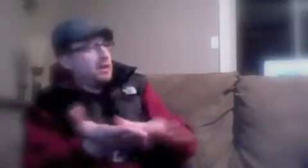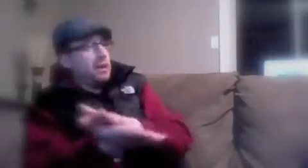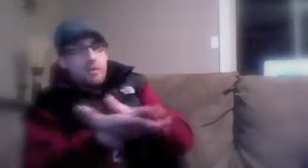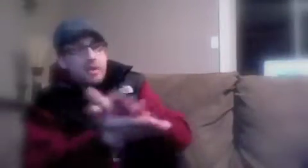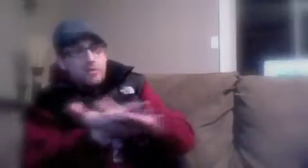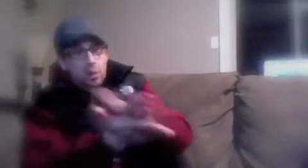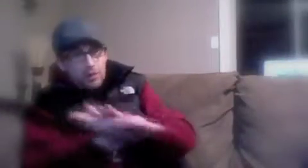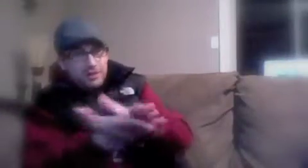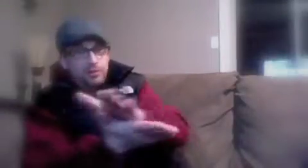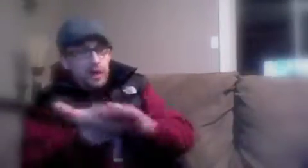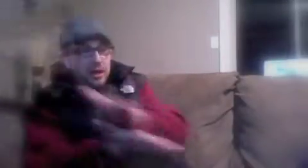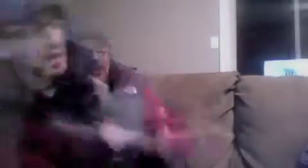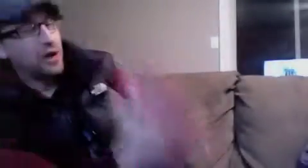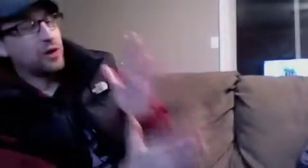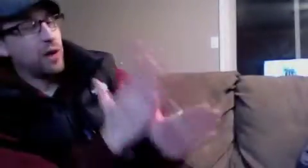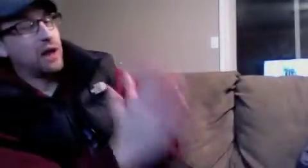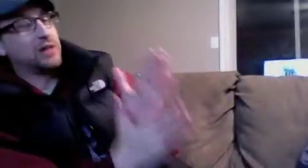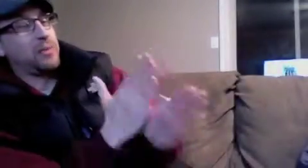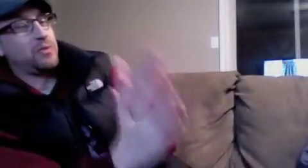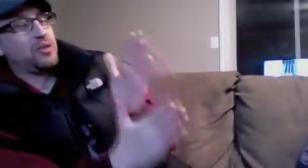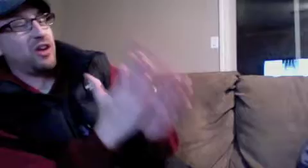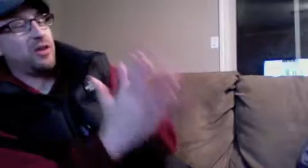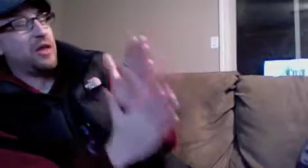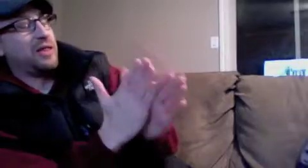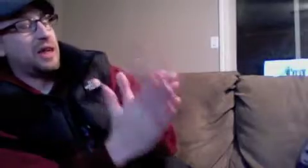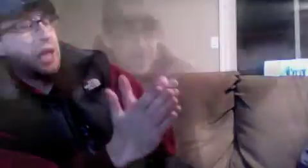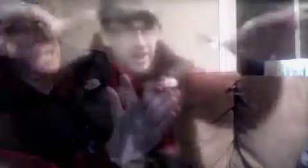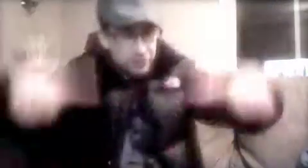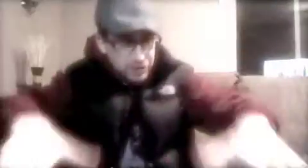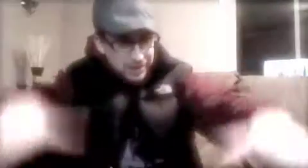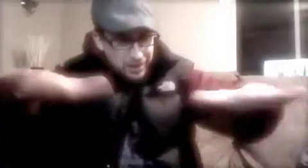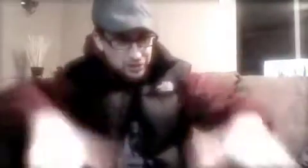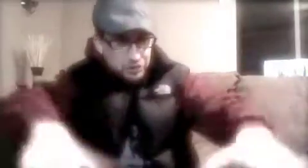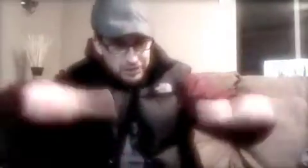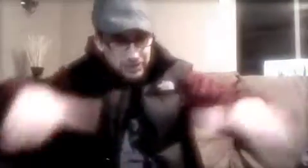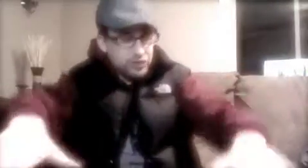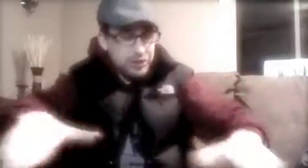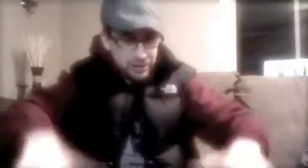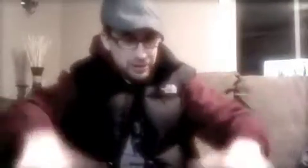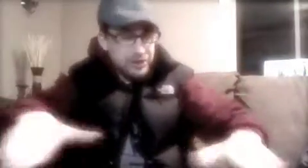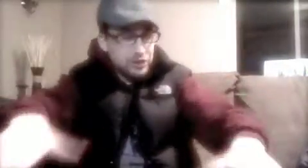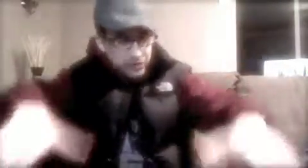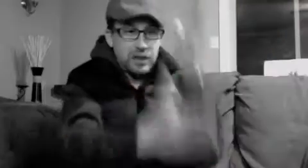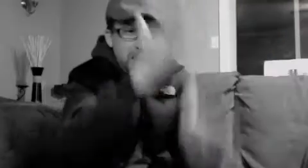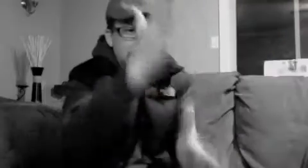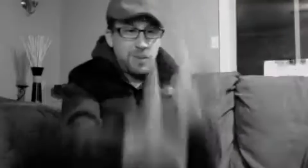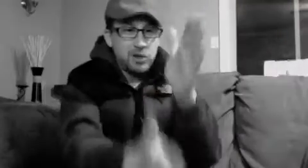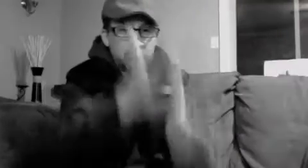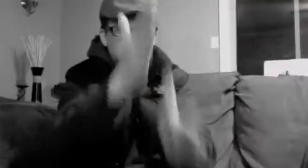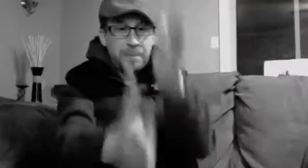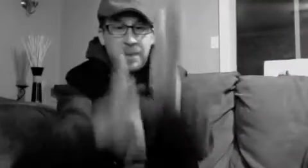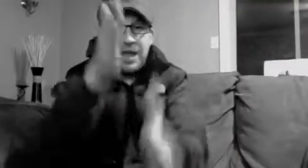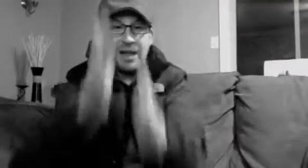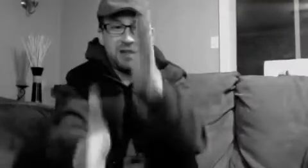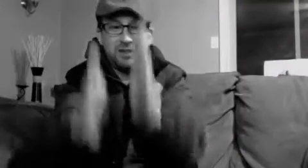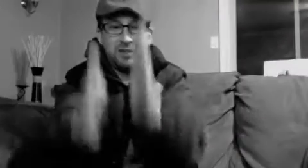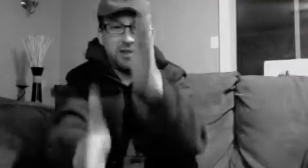I don't know, you're not there, I give you my love, but you don't